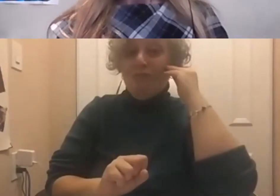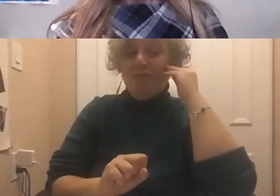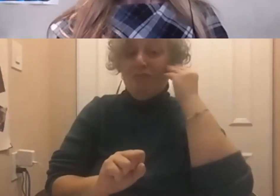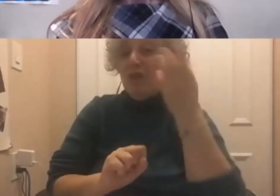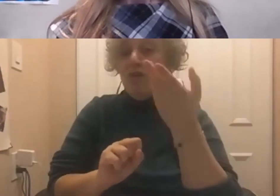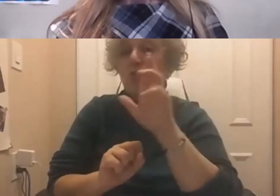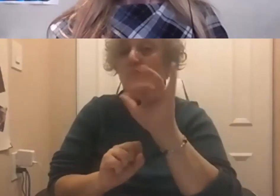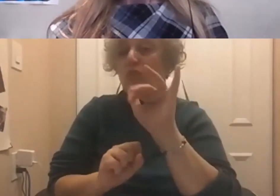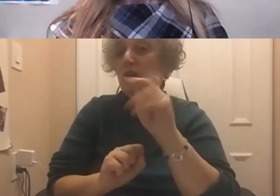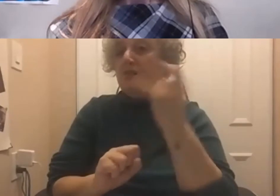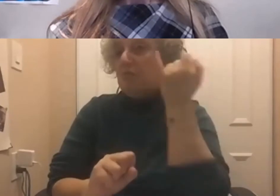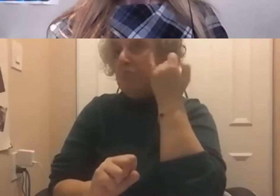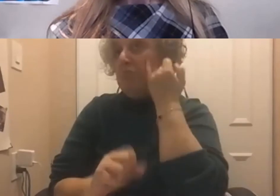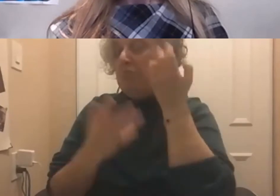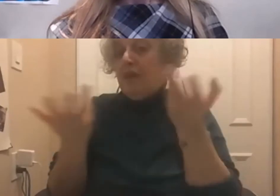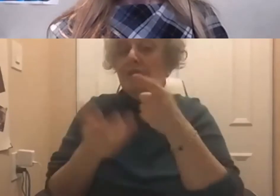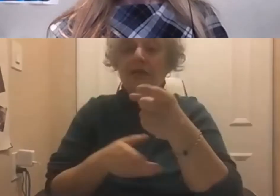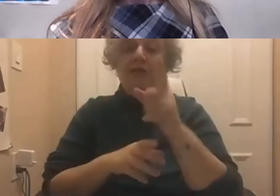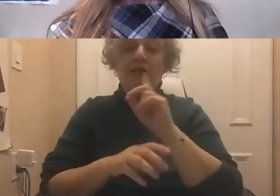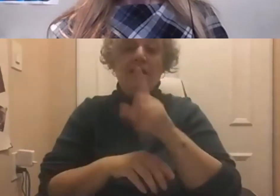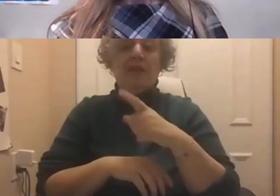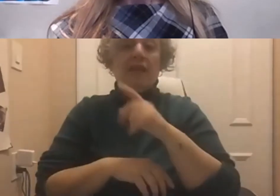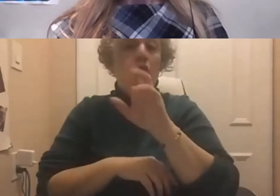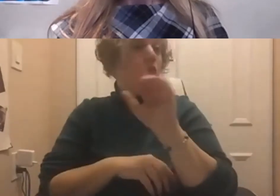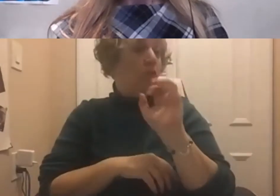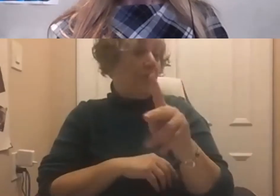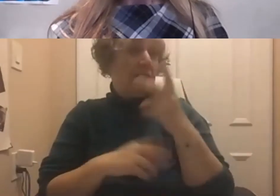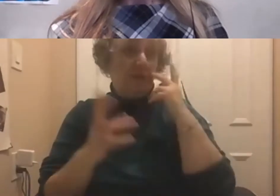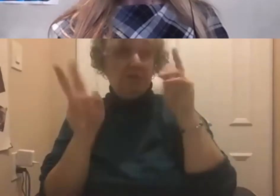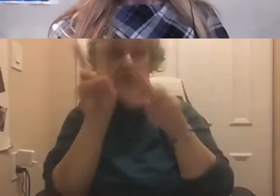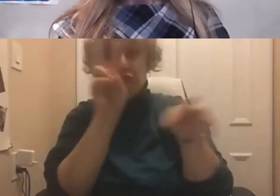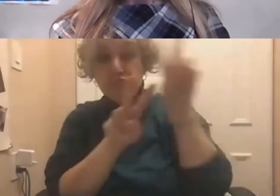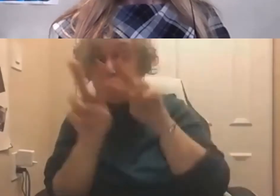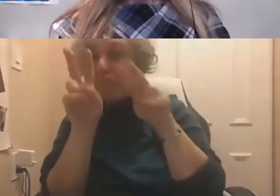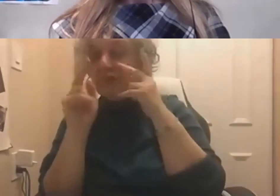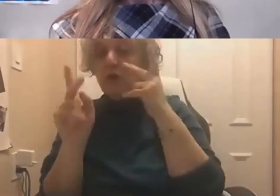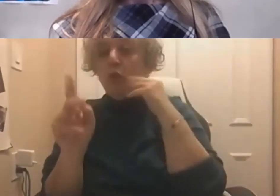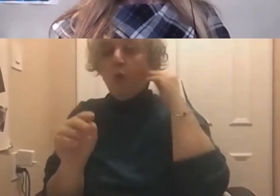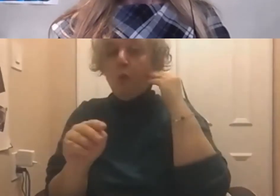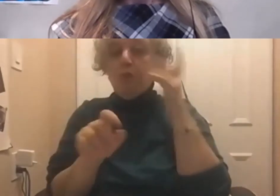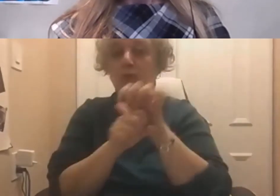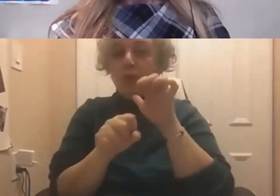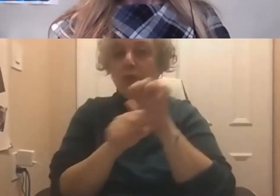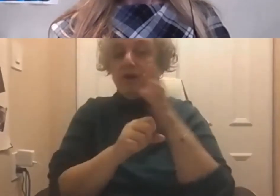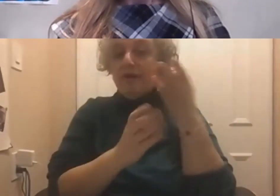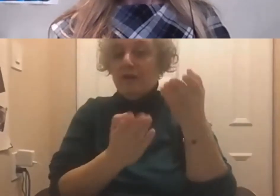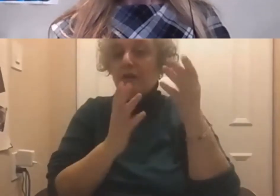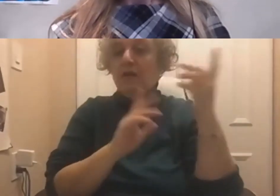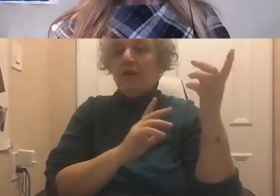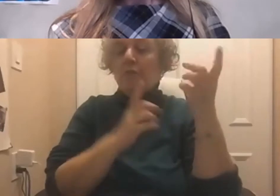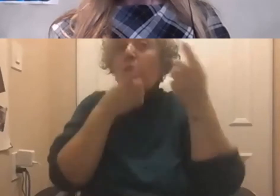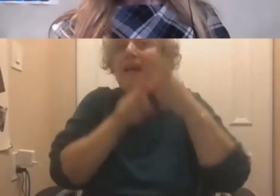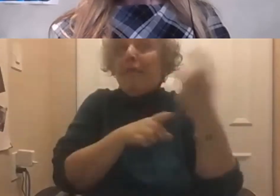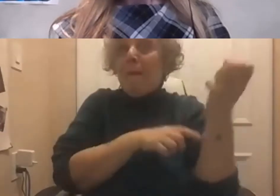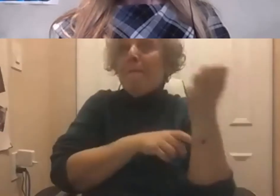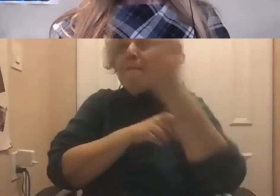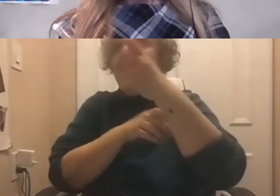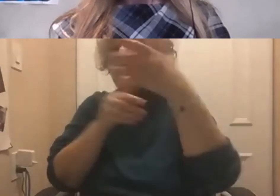So, the biggest risk that I see is what happens when we go back to the office,